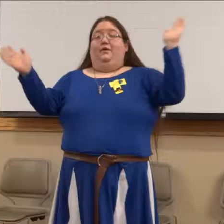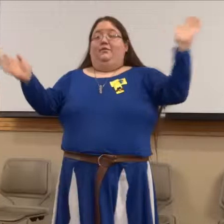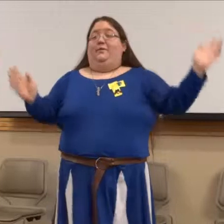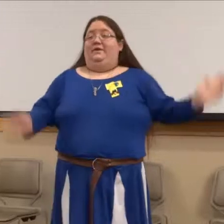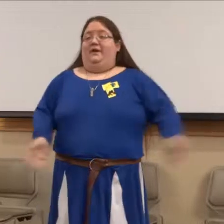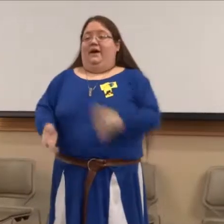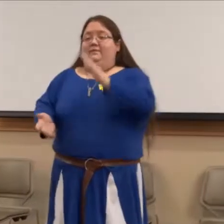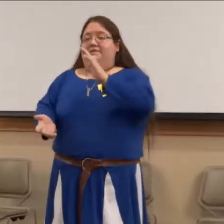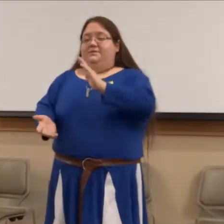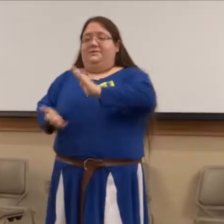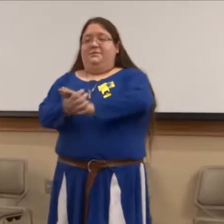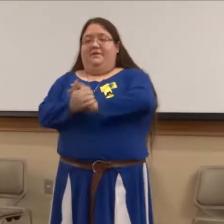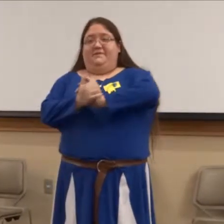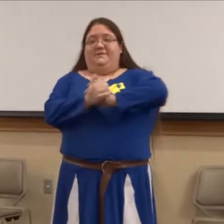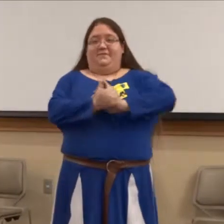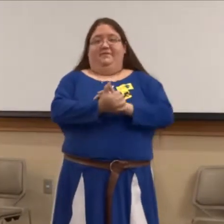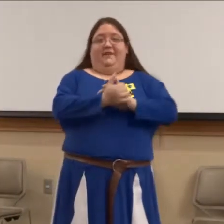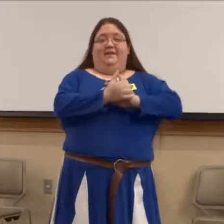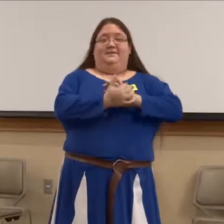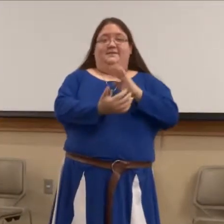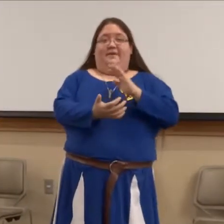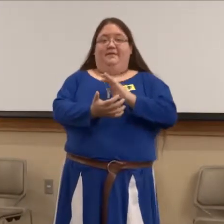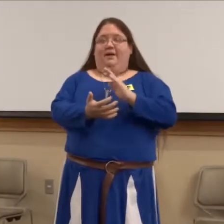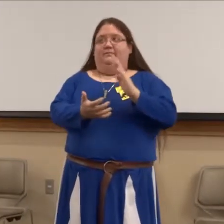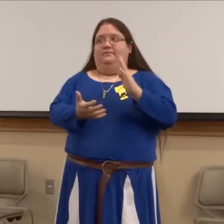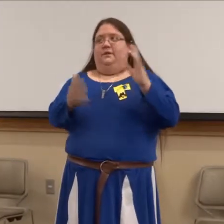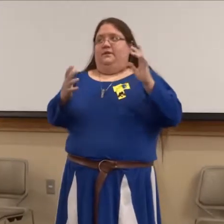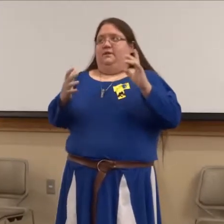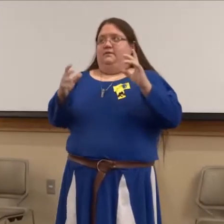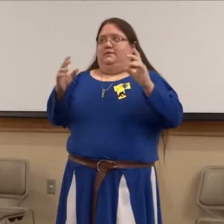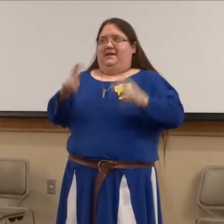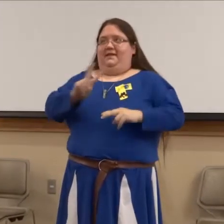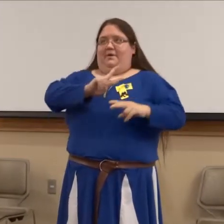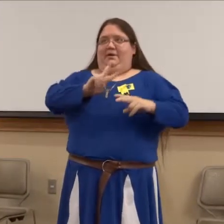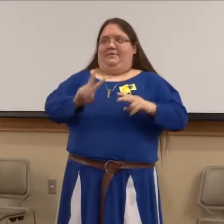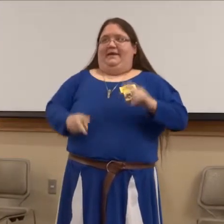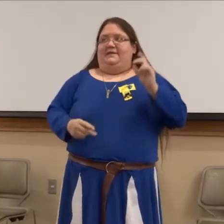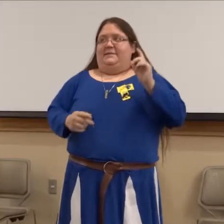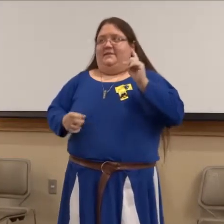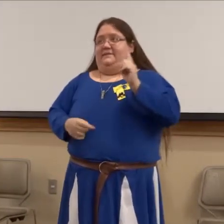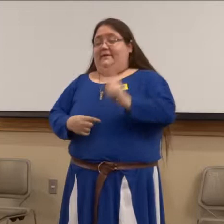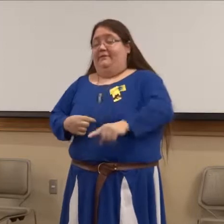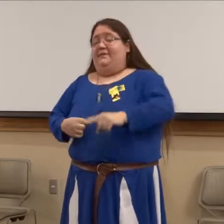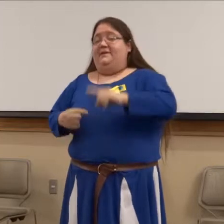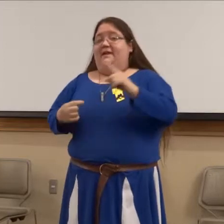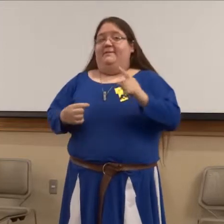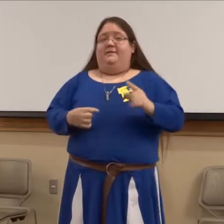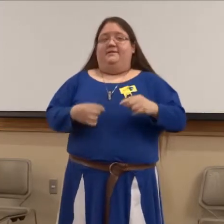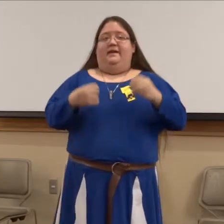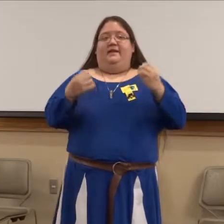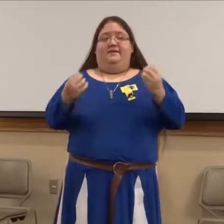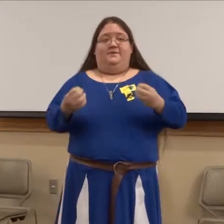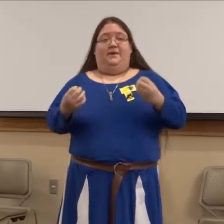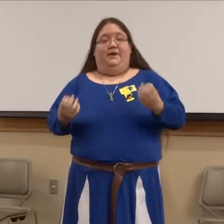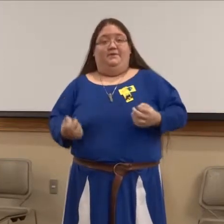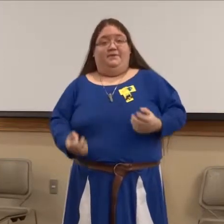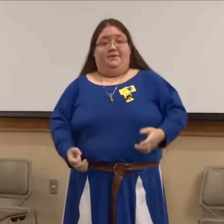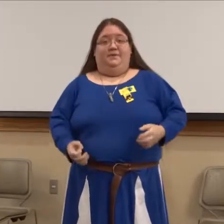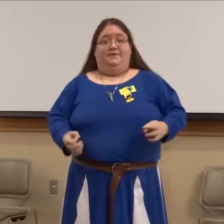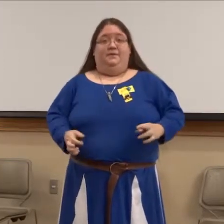Hello everyone, so just to preface this briefly, this is my second Bardic Manus, but this is my first time telling a story in persona, so